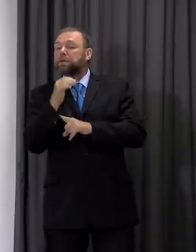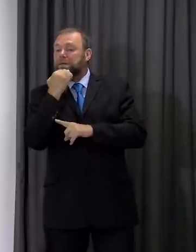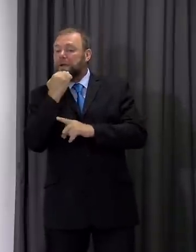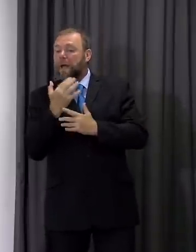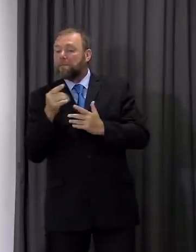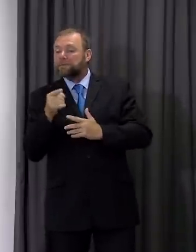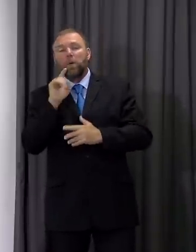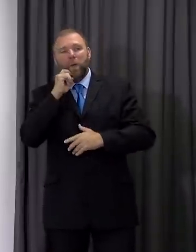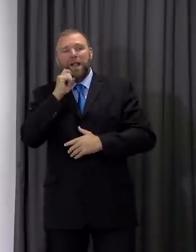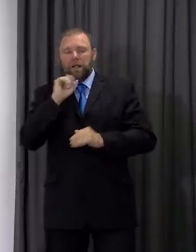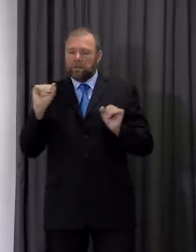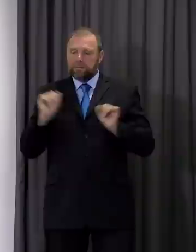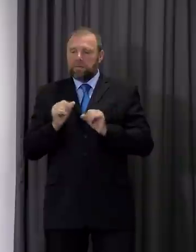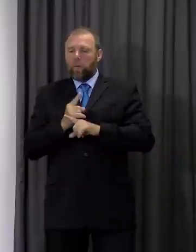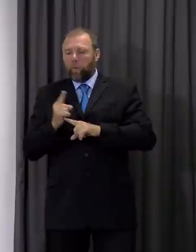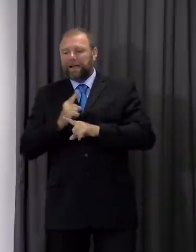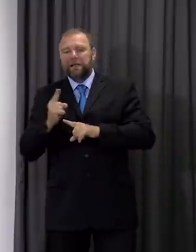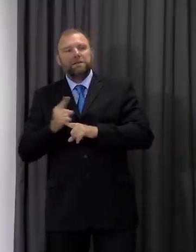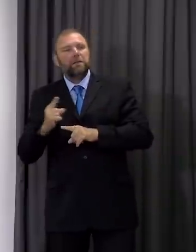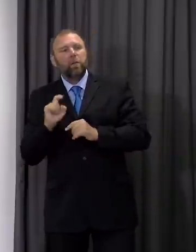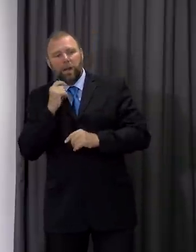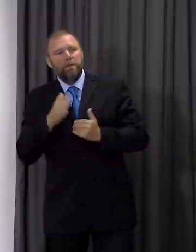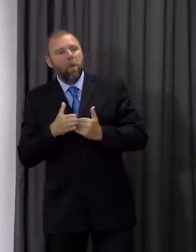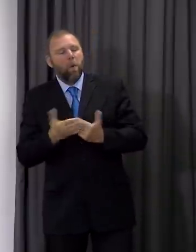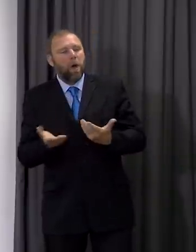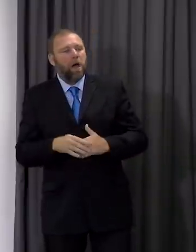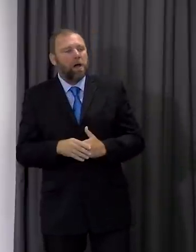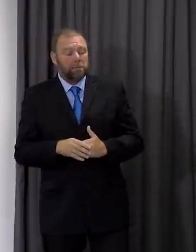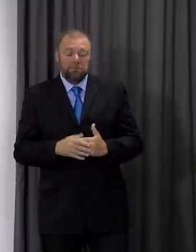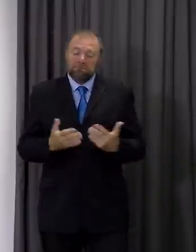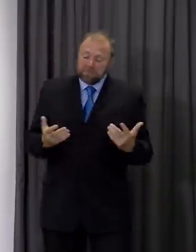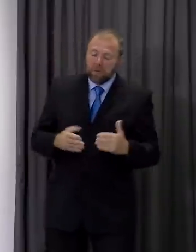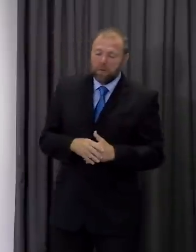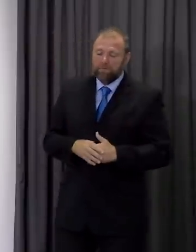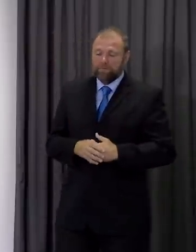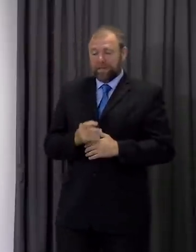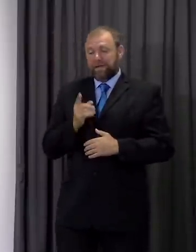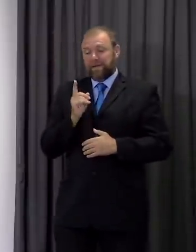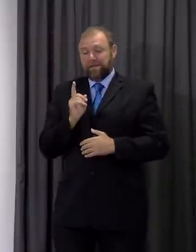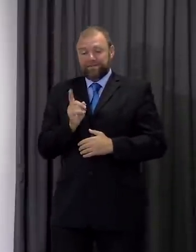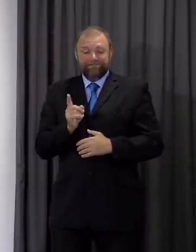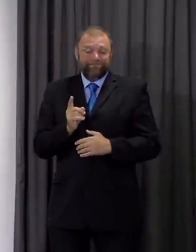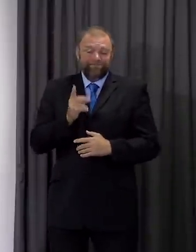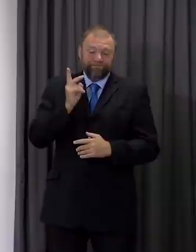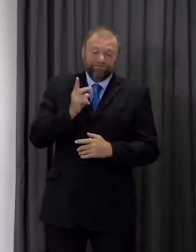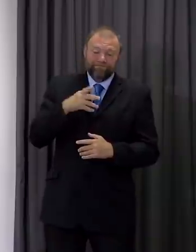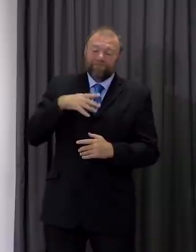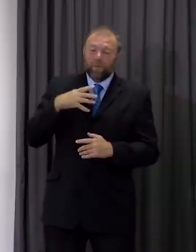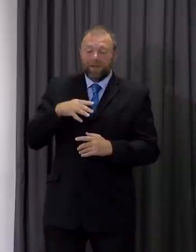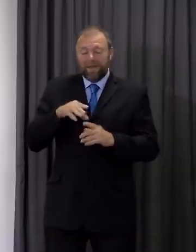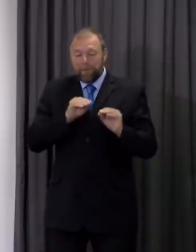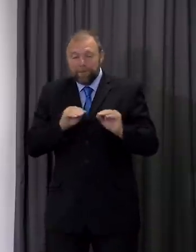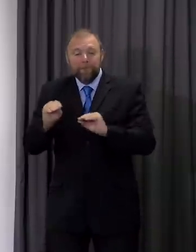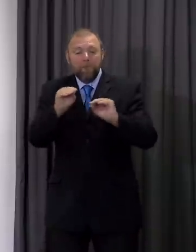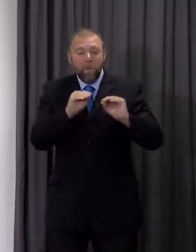then we're looking to test that environment more significantly in any event. So that's, again, one of the reasons to have our mobile testing units available